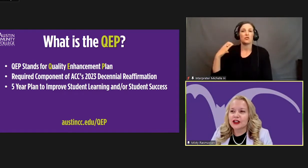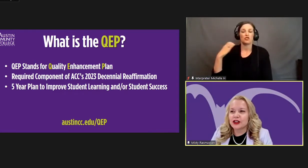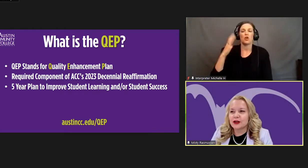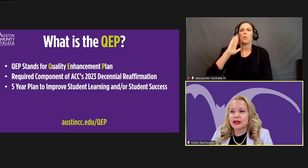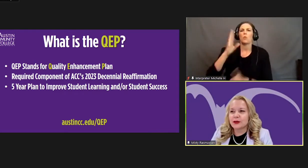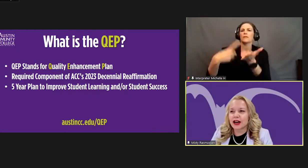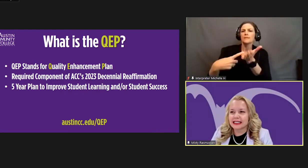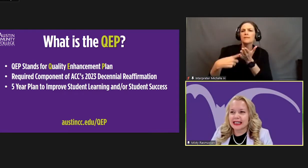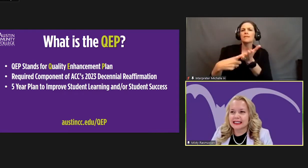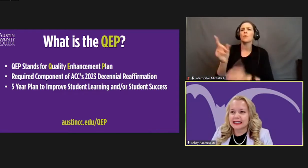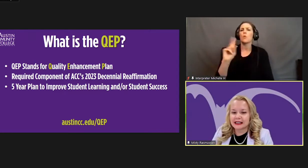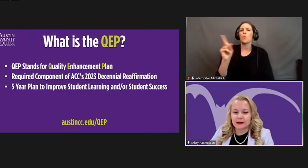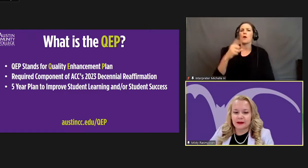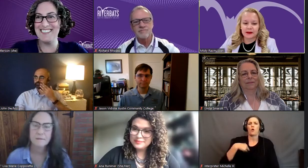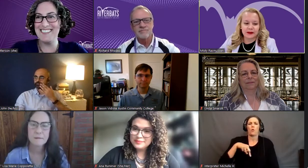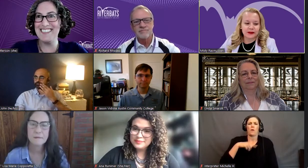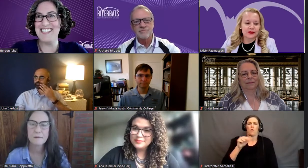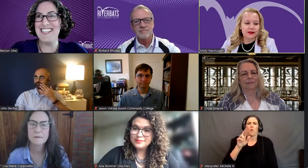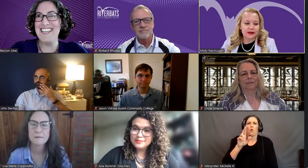are in the QEP process.